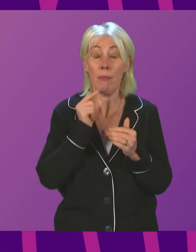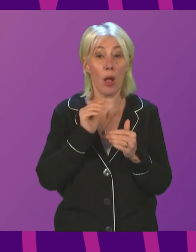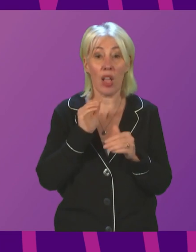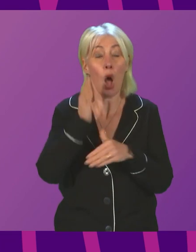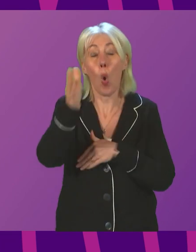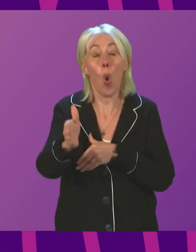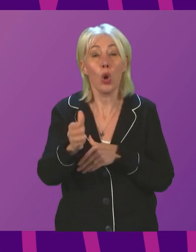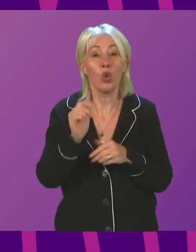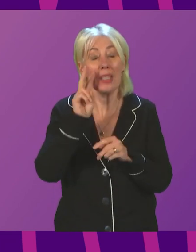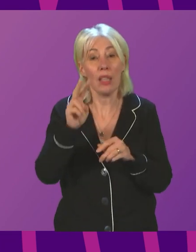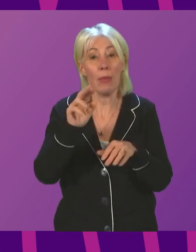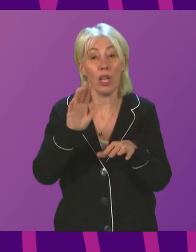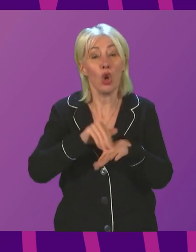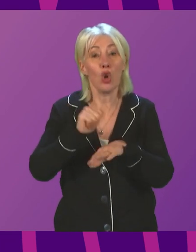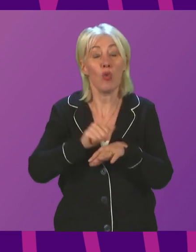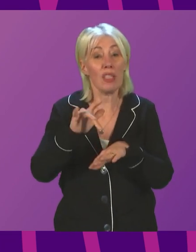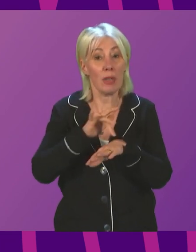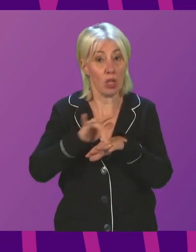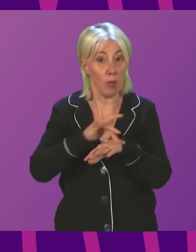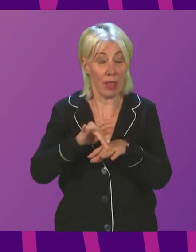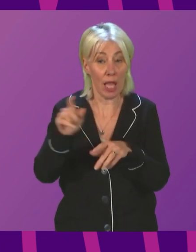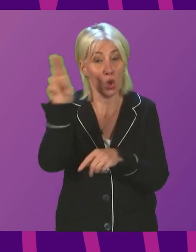Jeremy Balfour to So what's